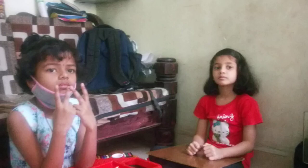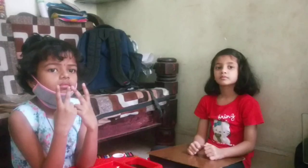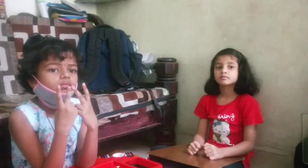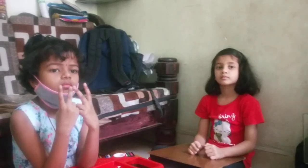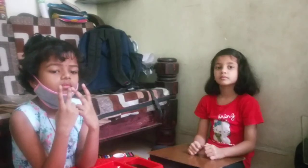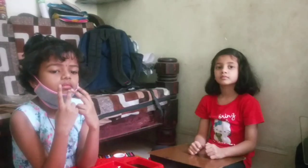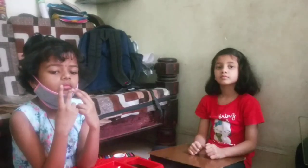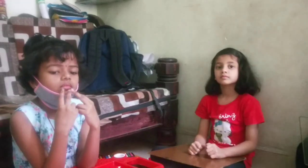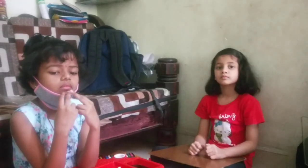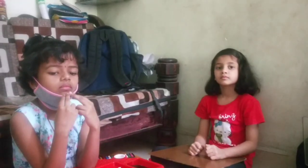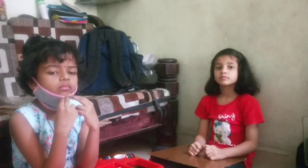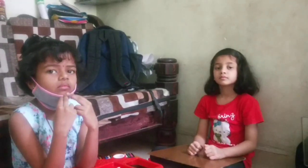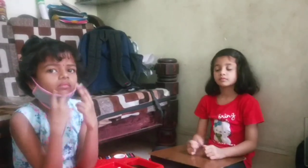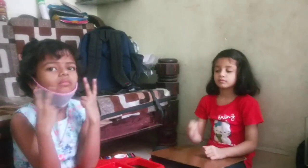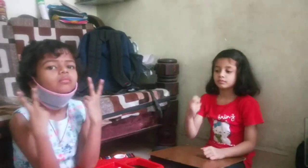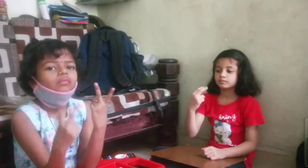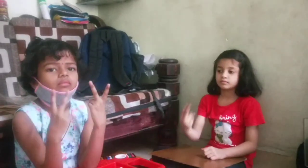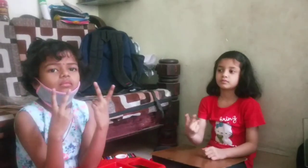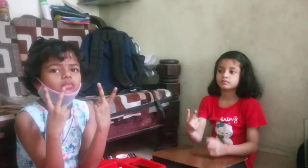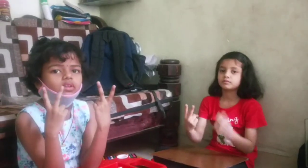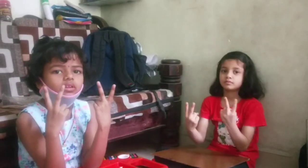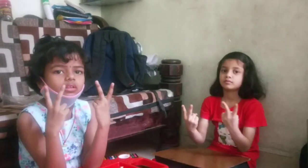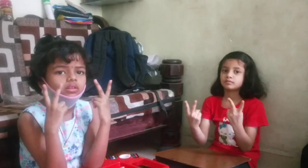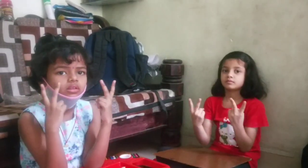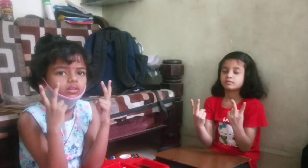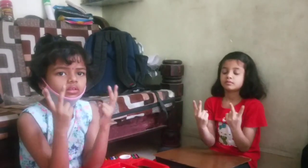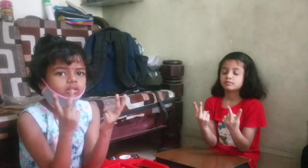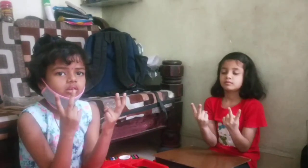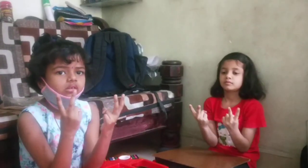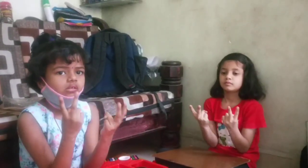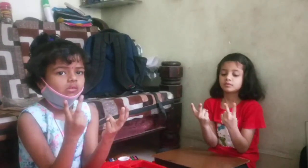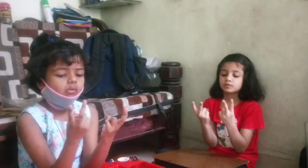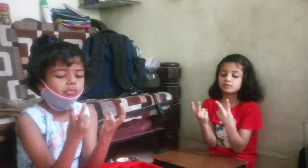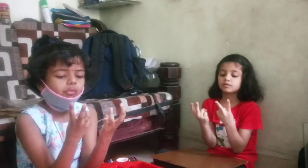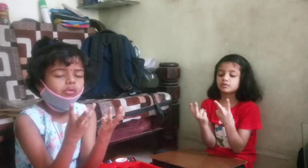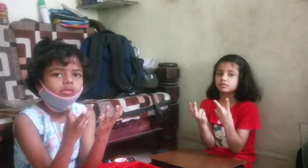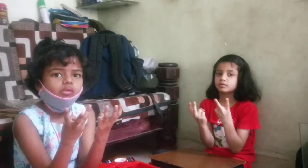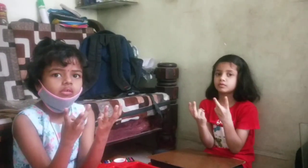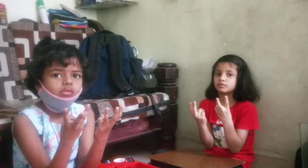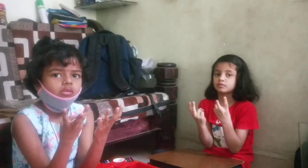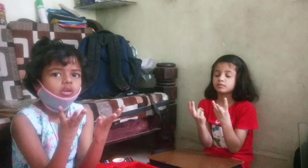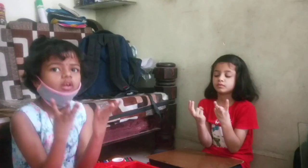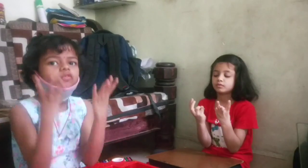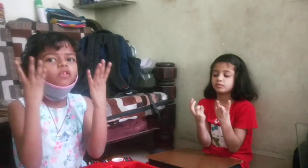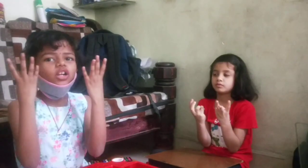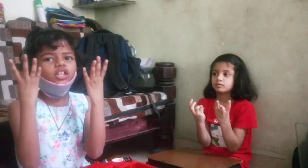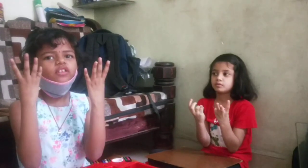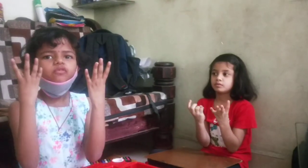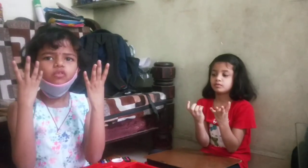22 plus 11 plus 11. Answer. 44.